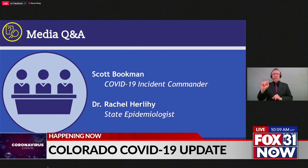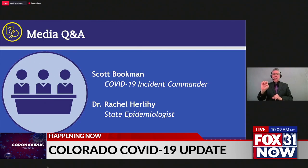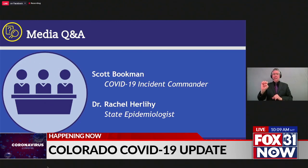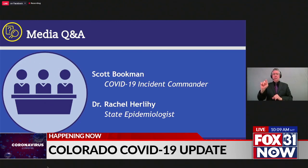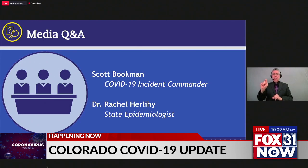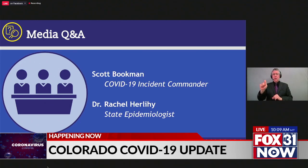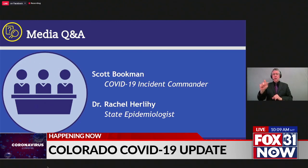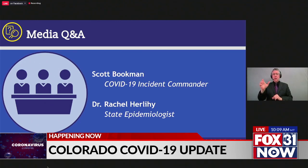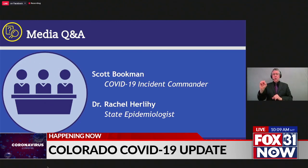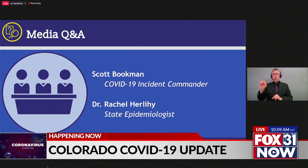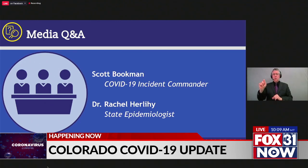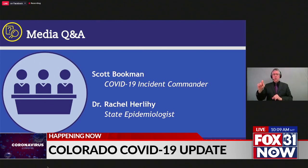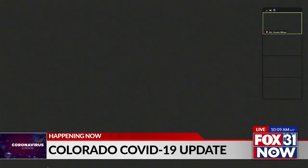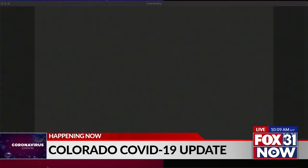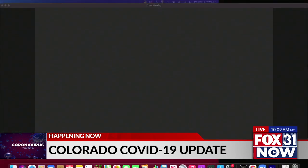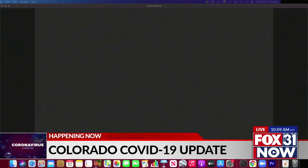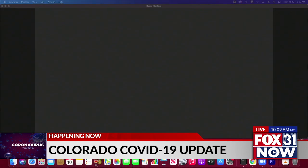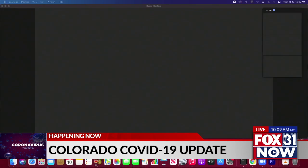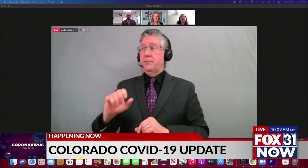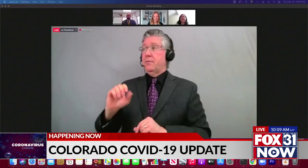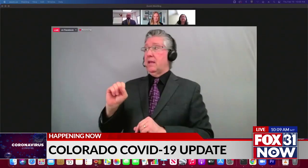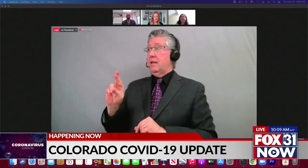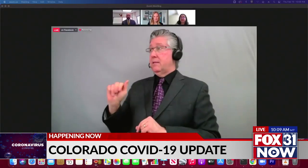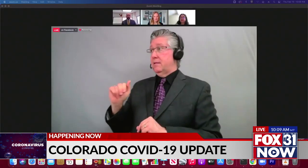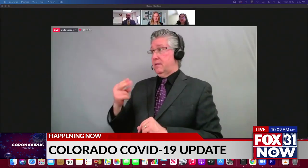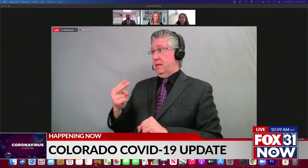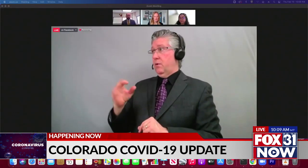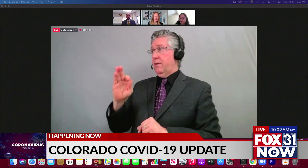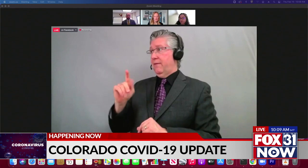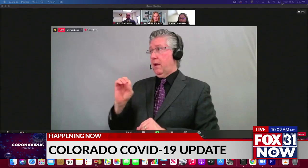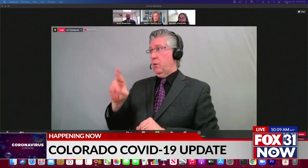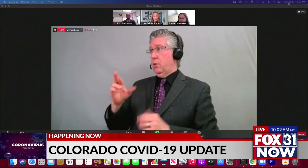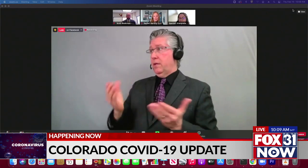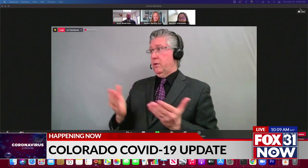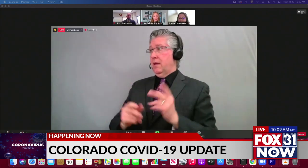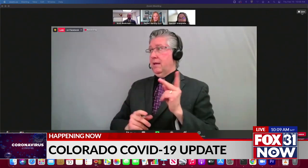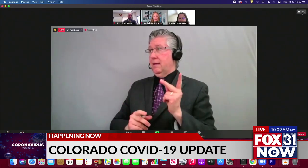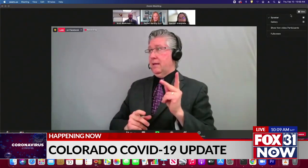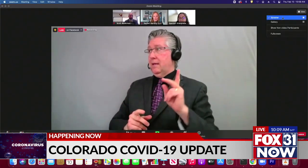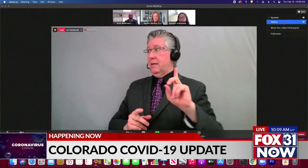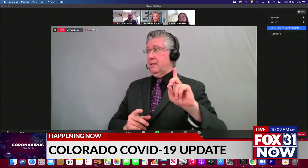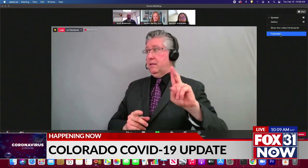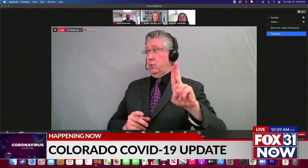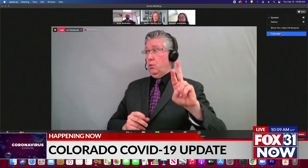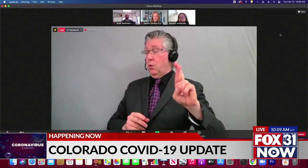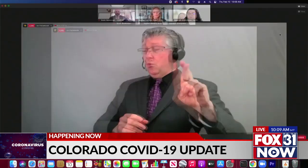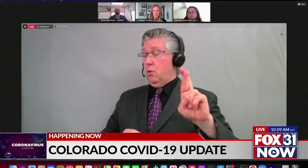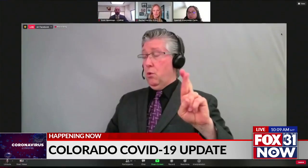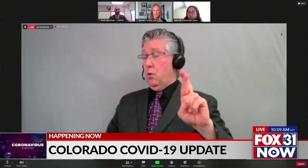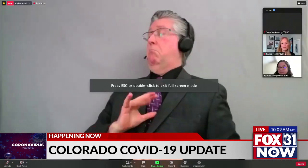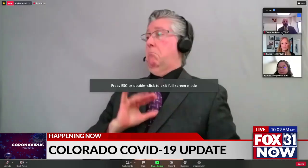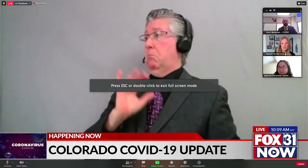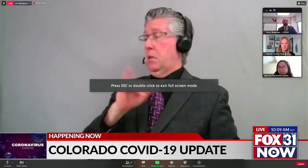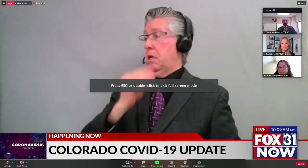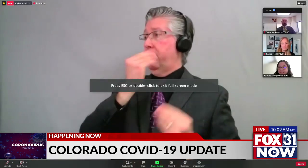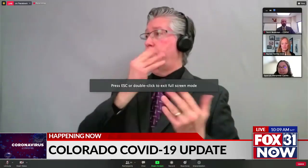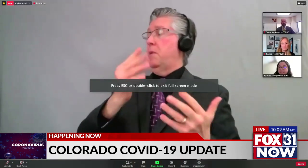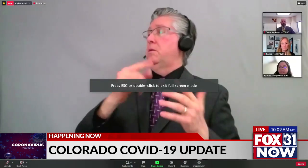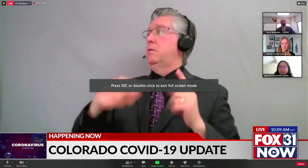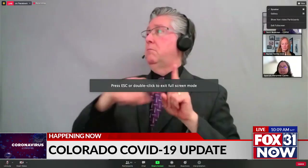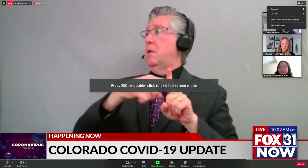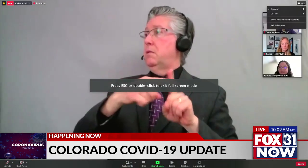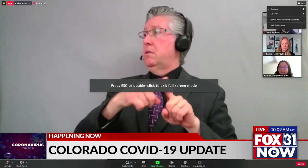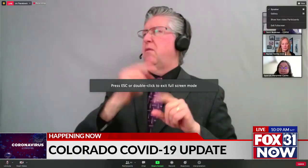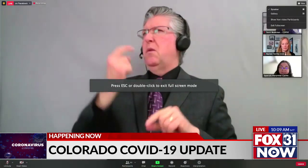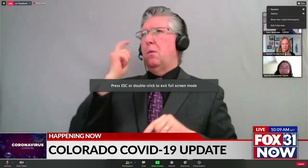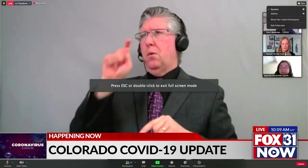Sarah Flower here with KDUR. This is all really good, promising information that we're seeing, and certainly states across the nation are lifting mask